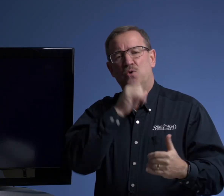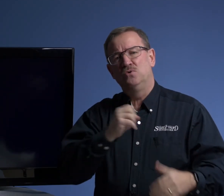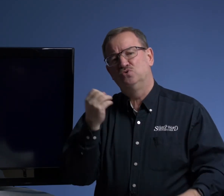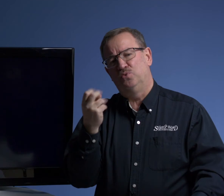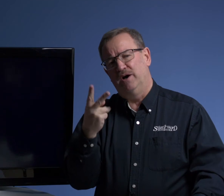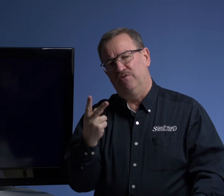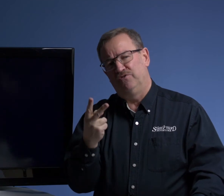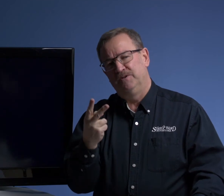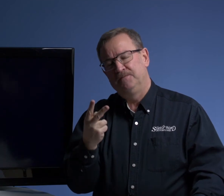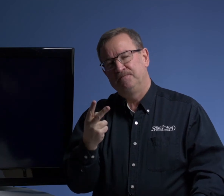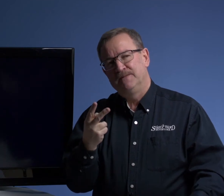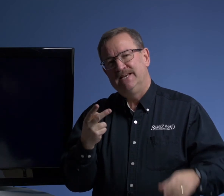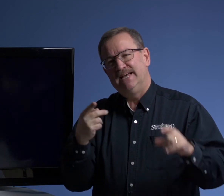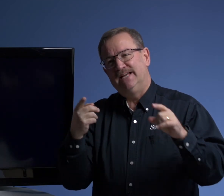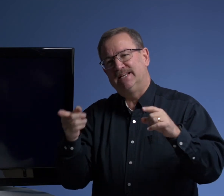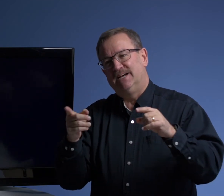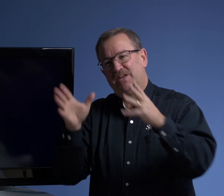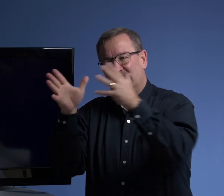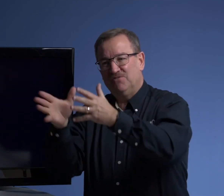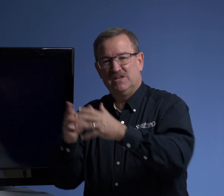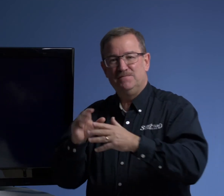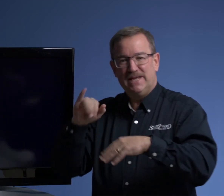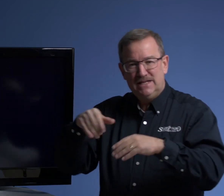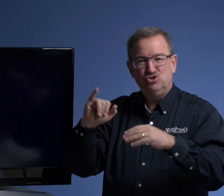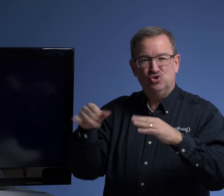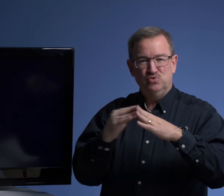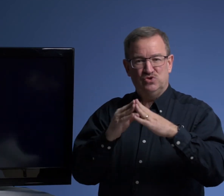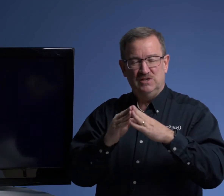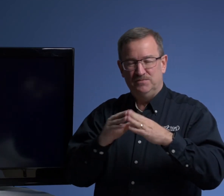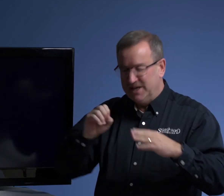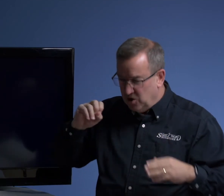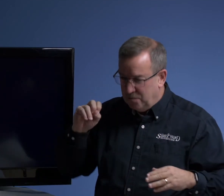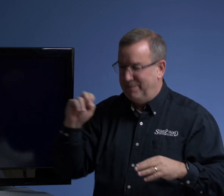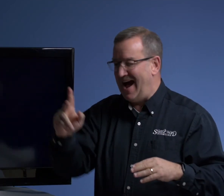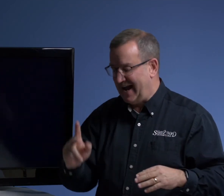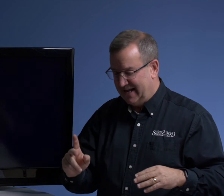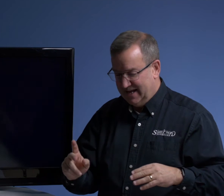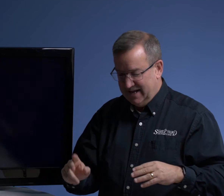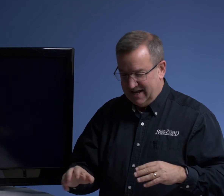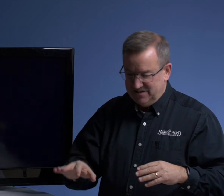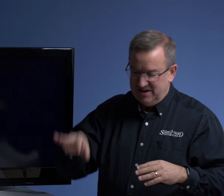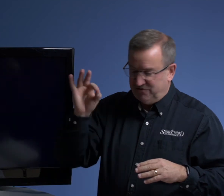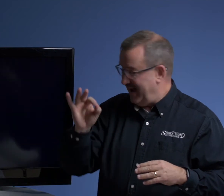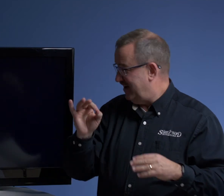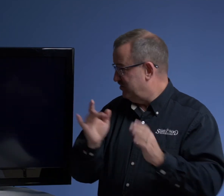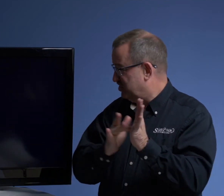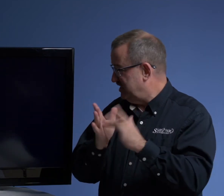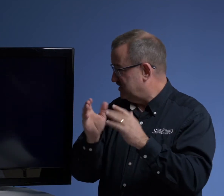12 and, uh, they left him in Jerusalem. They go back and they found Jesus